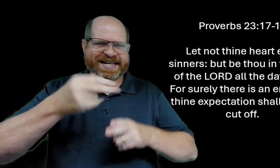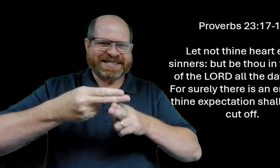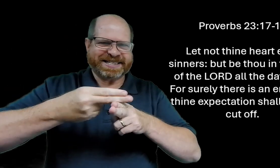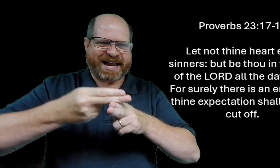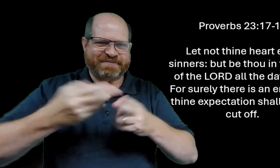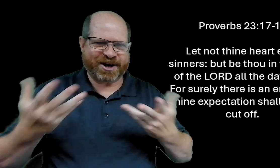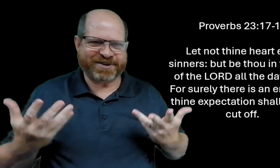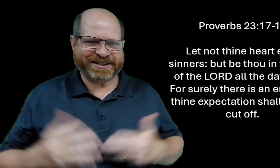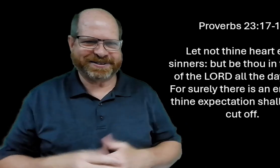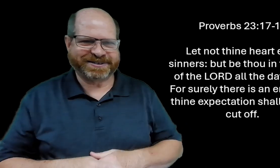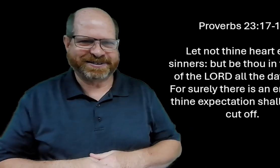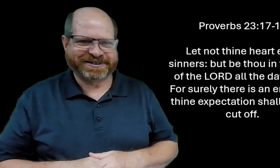this earth is temporary